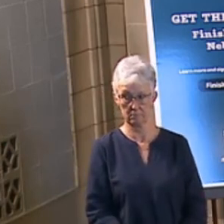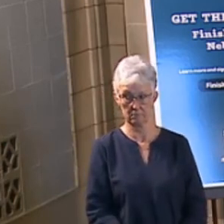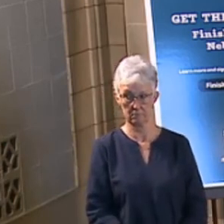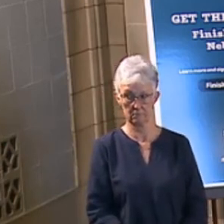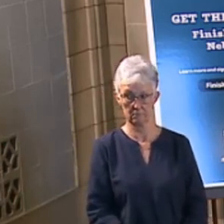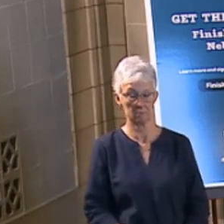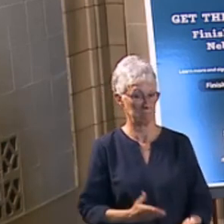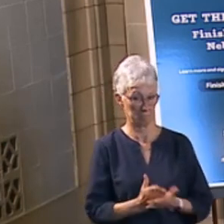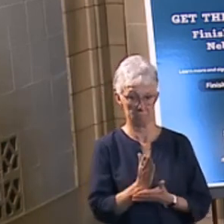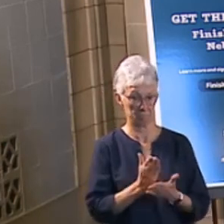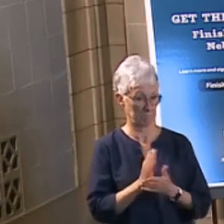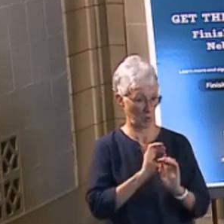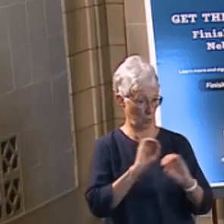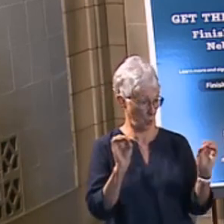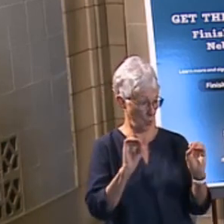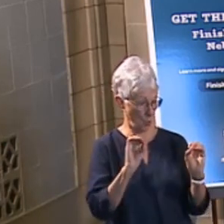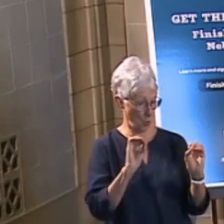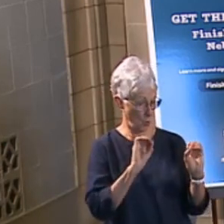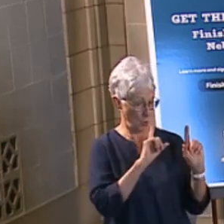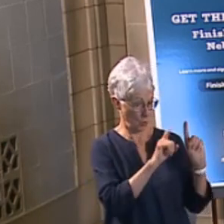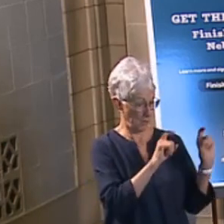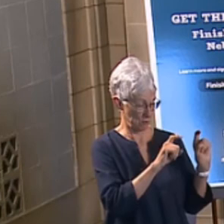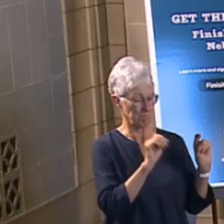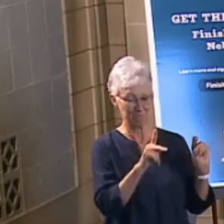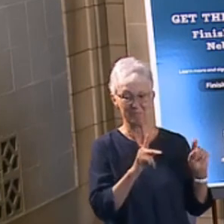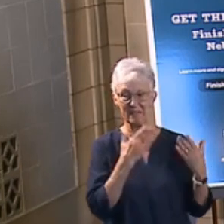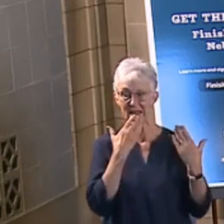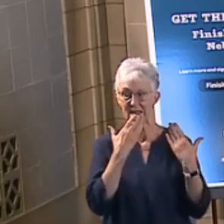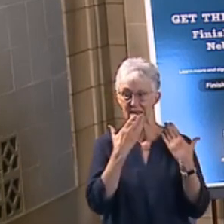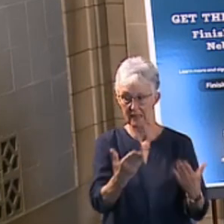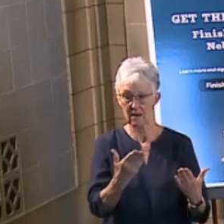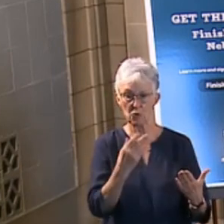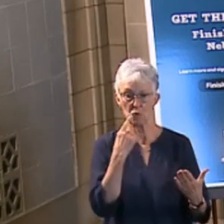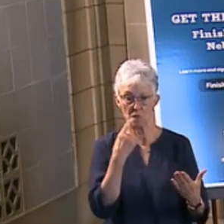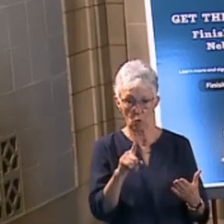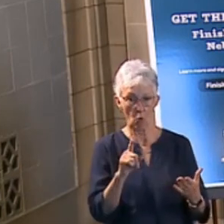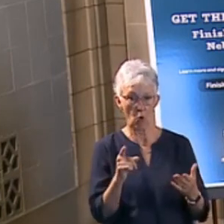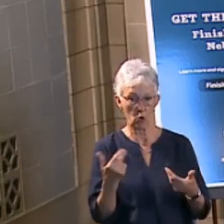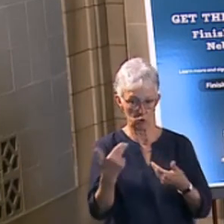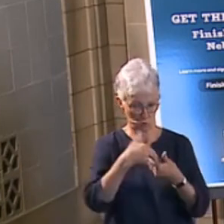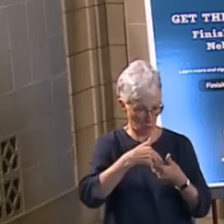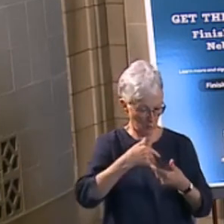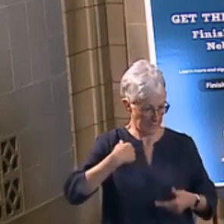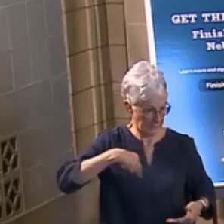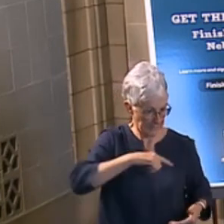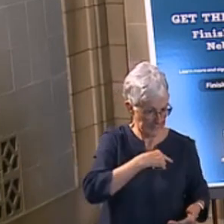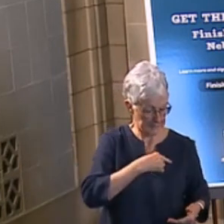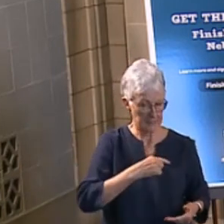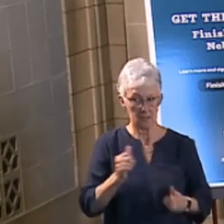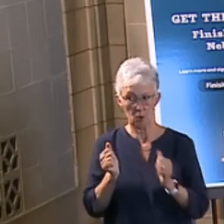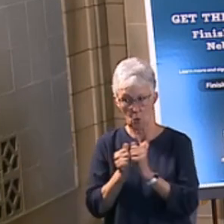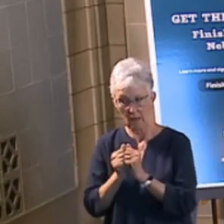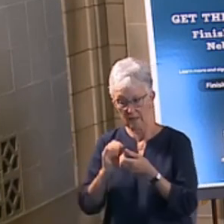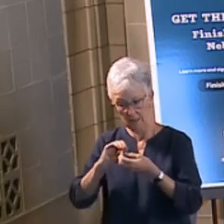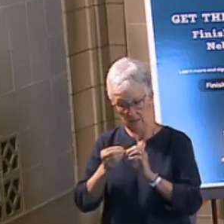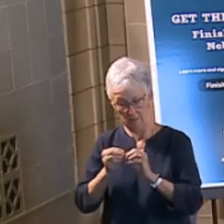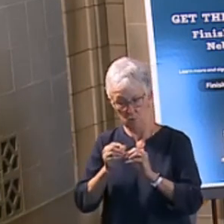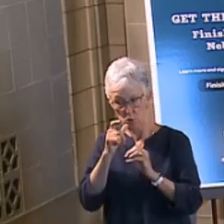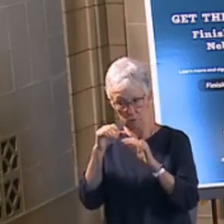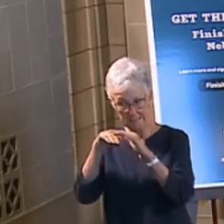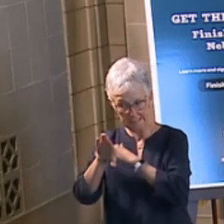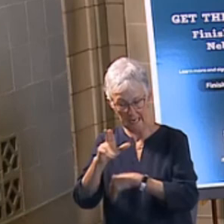All right, seeing none, we'll go ahead and wrap up. But again, folks, thank you very much for joining us. Again, with the increasing hospitalizations we saw yesterday,